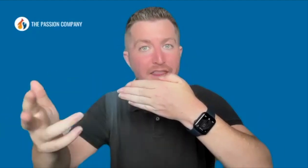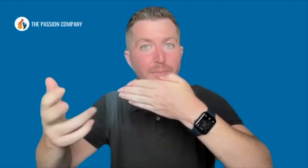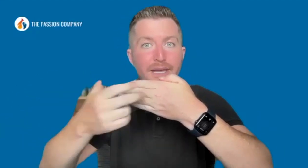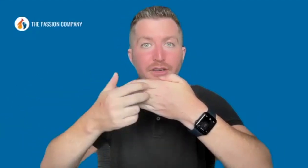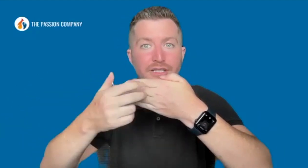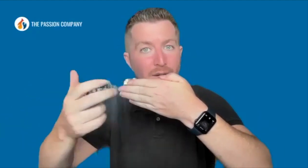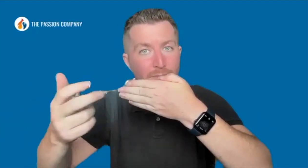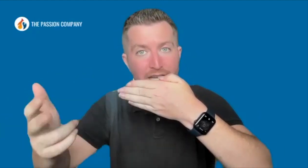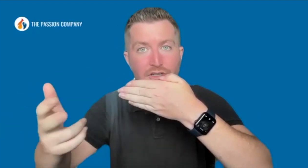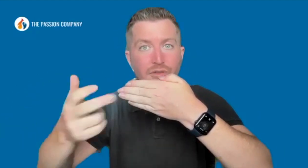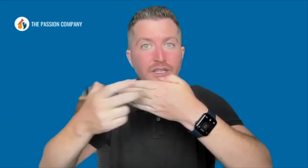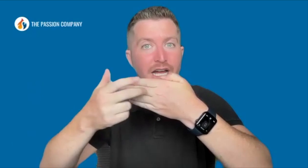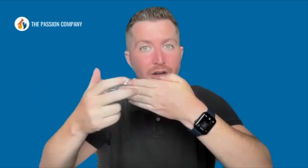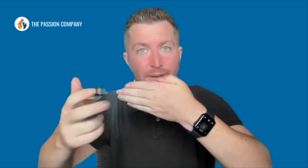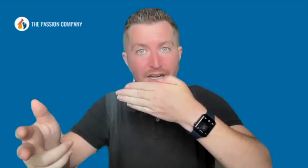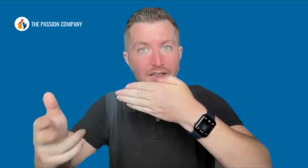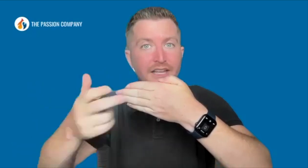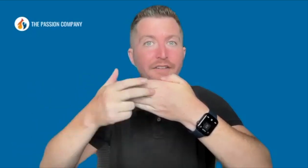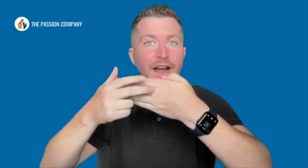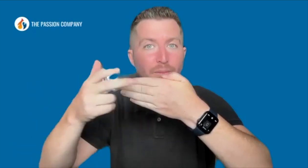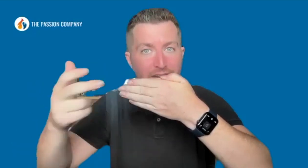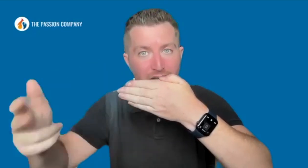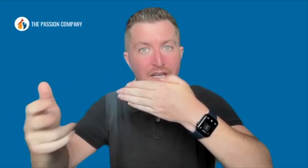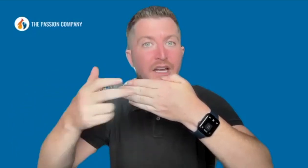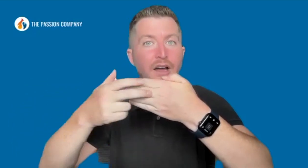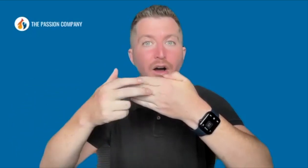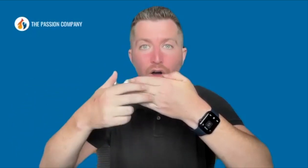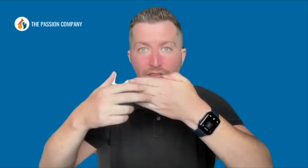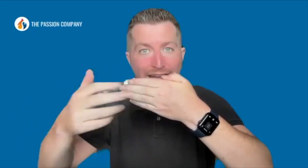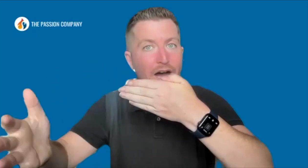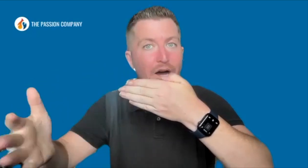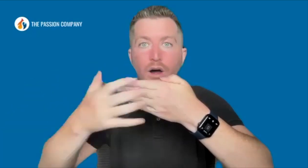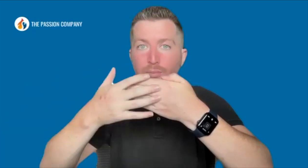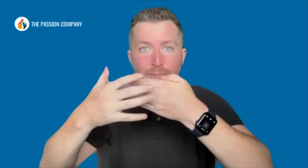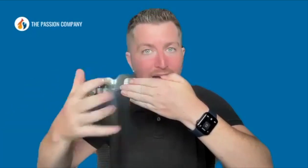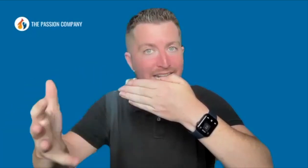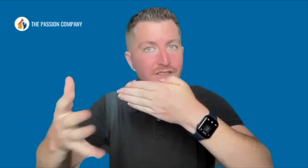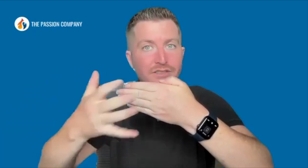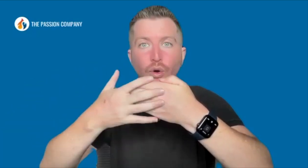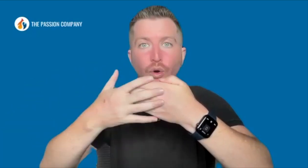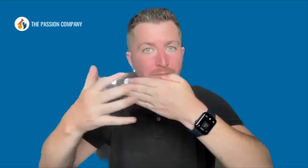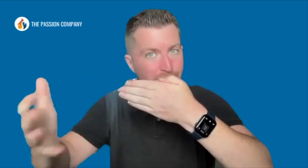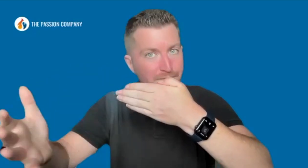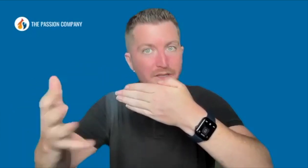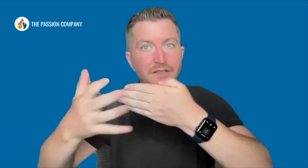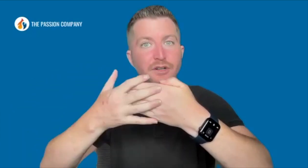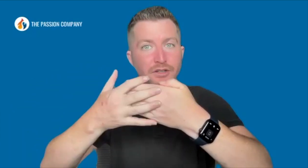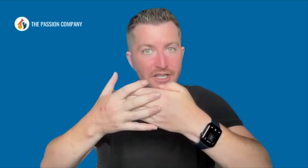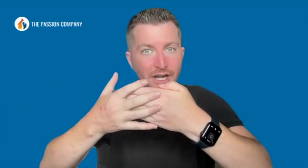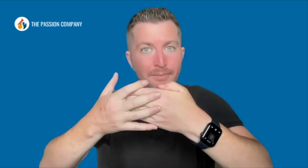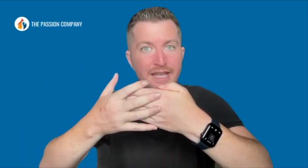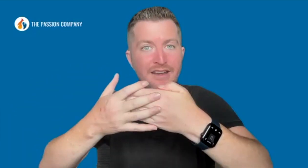the bills? How am I going to do this? How am I going to live? All the how, all the mind storm starts to come in.